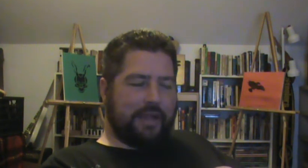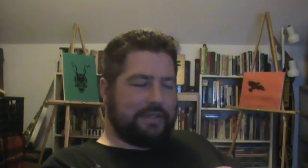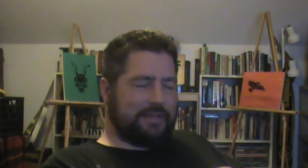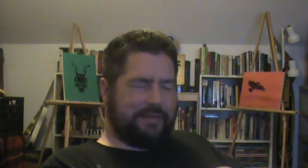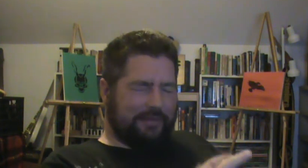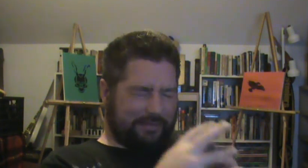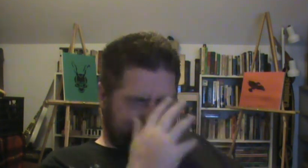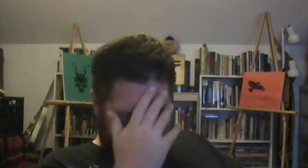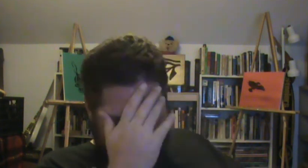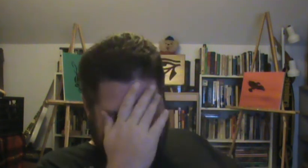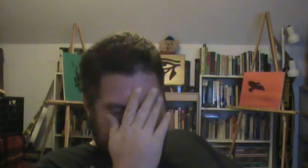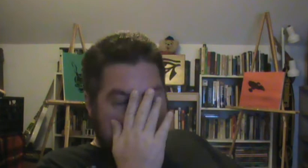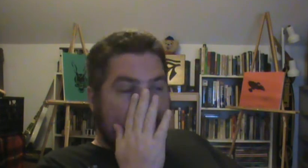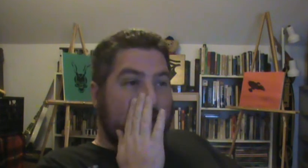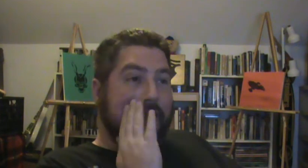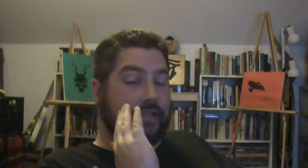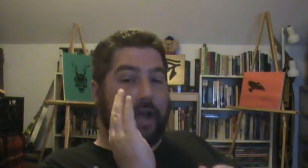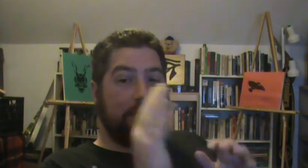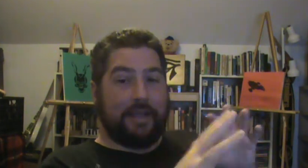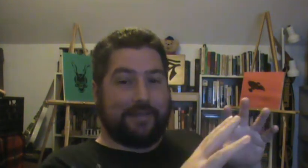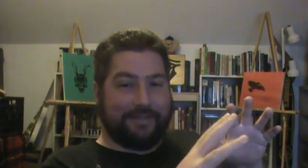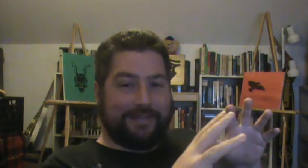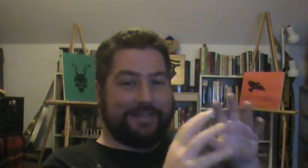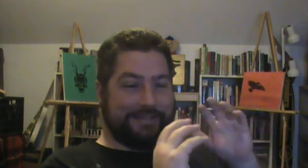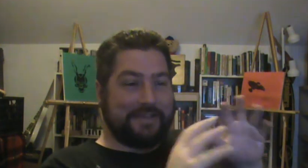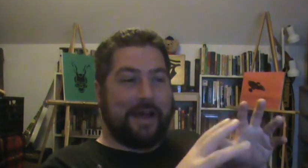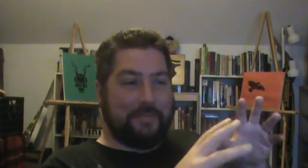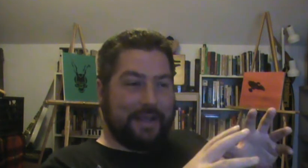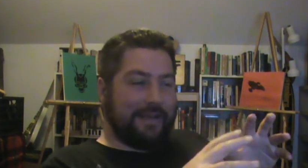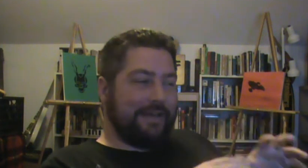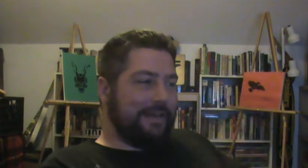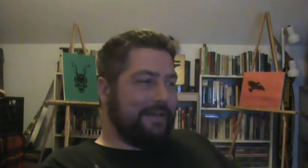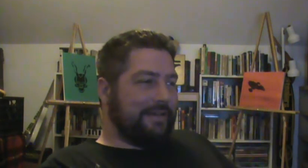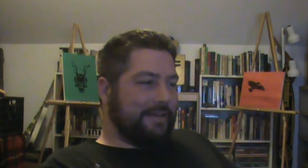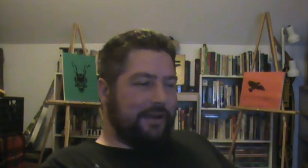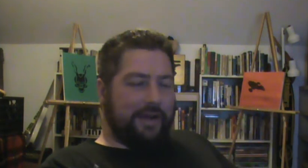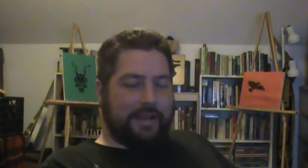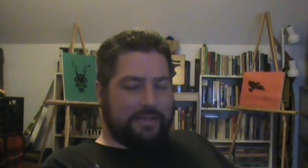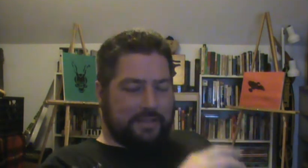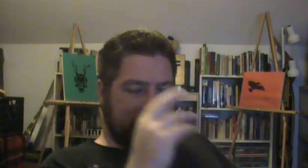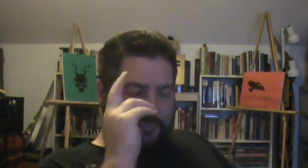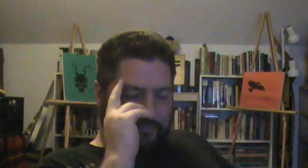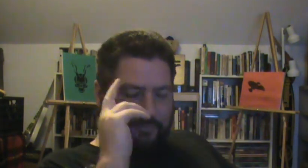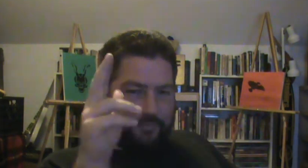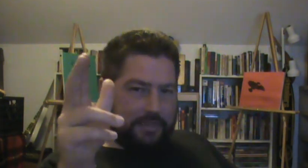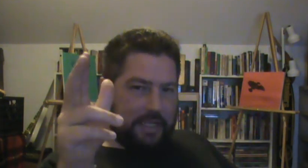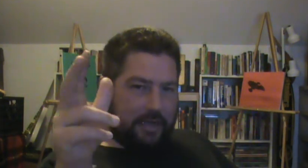that's, that's not me. It's not me. All right. So take care.